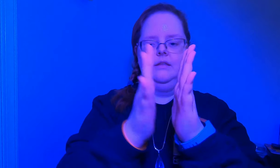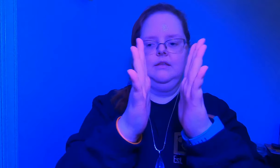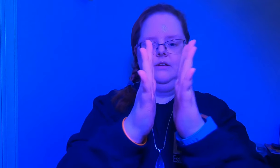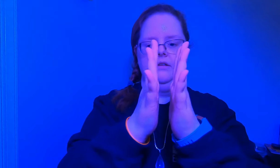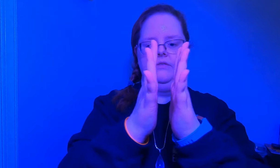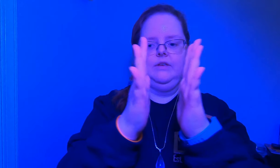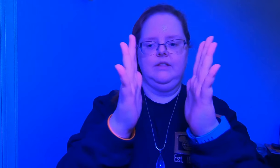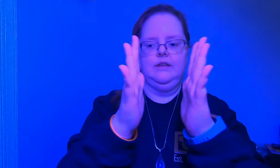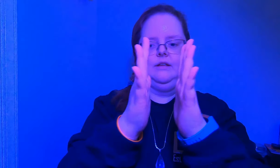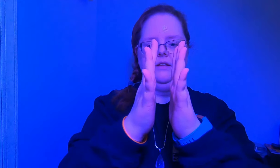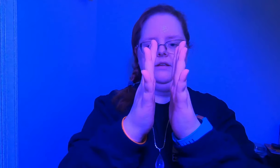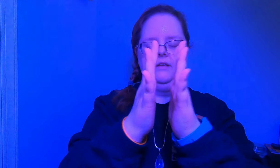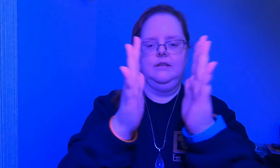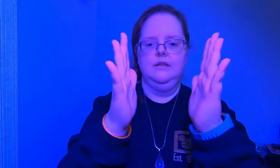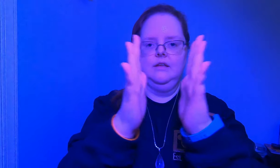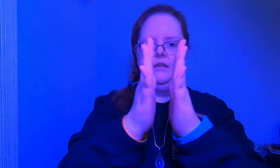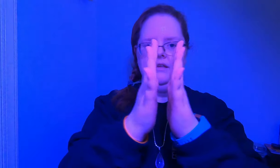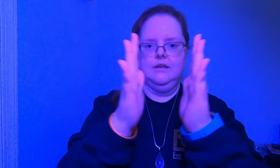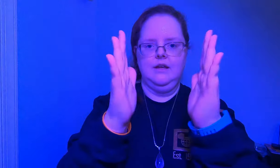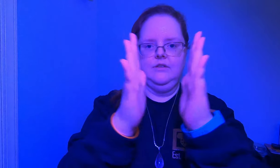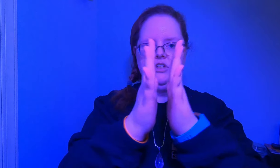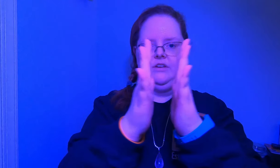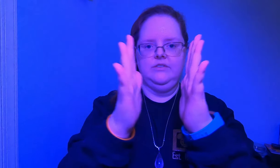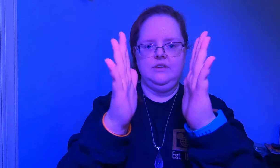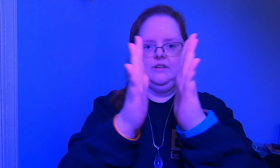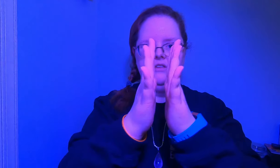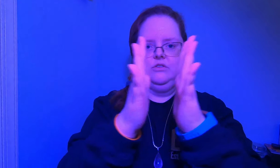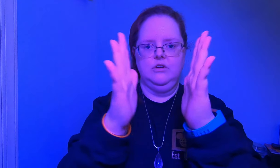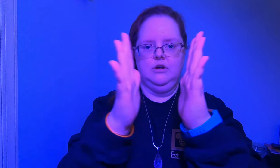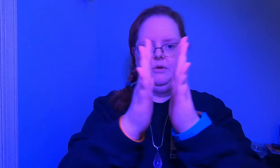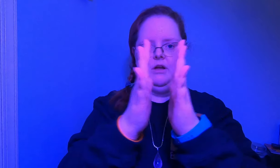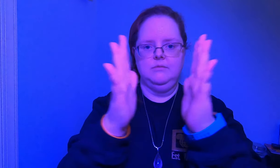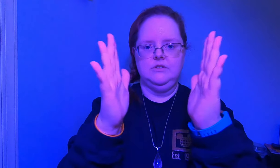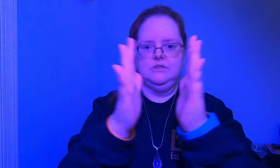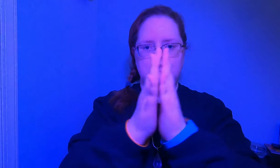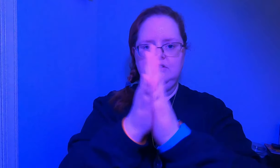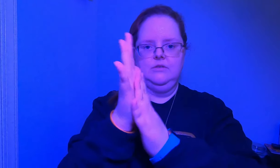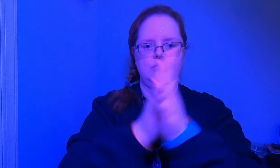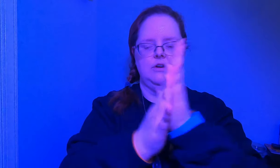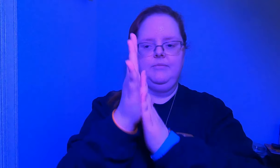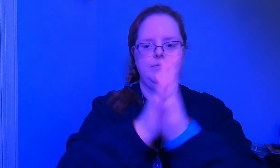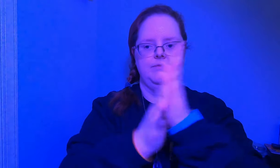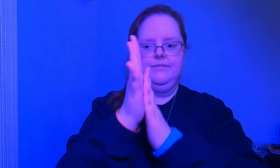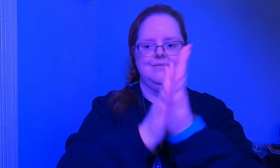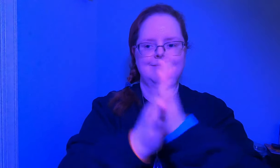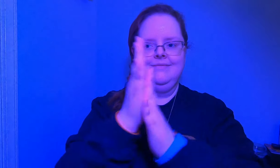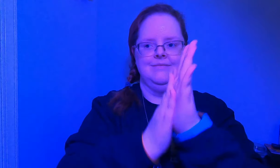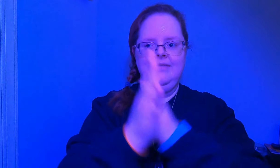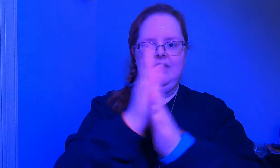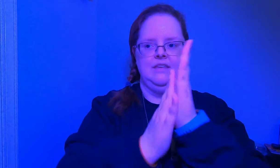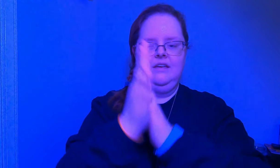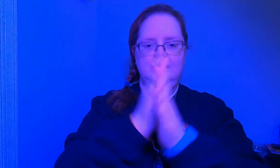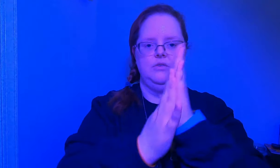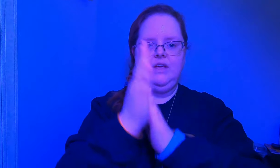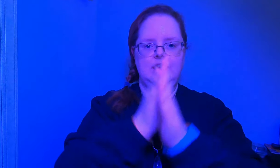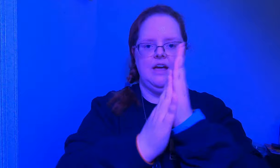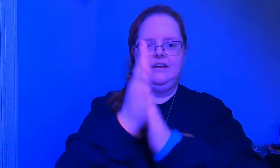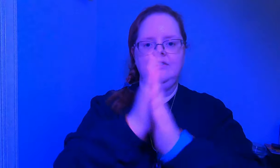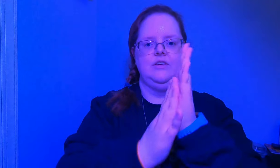you feel it kind of shift as you draw your palms to and from and if you can't actively